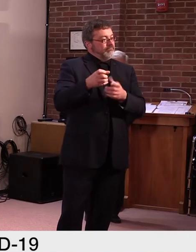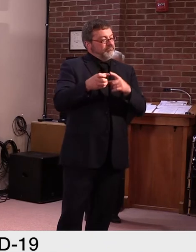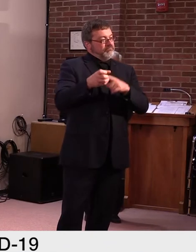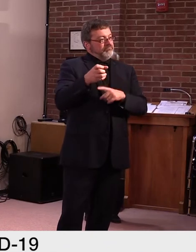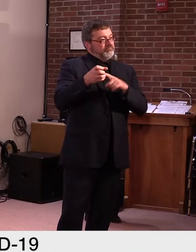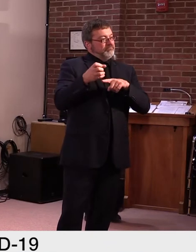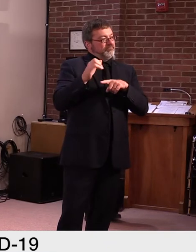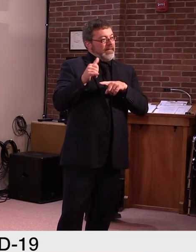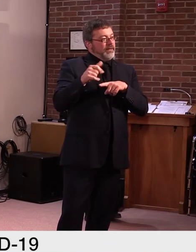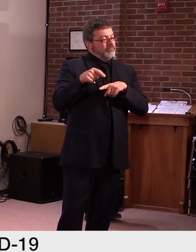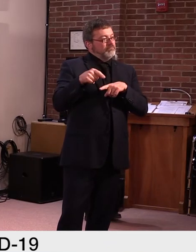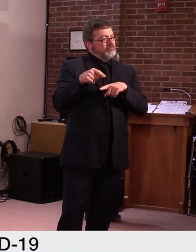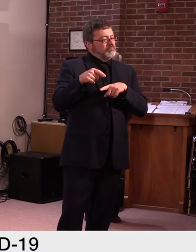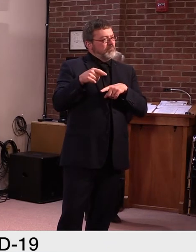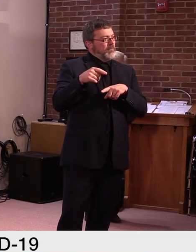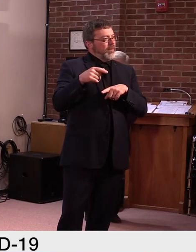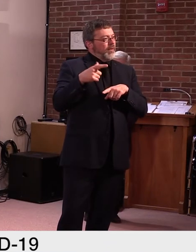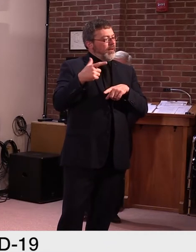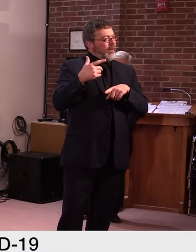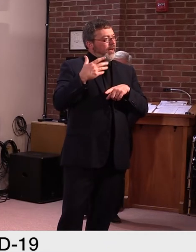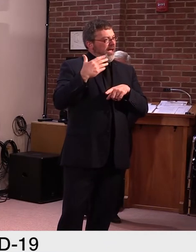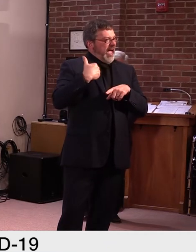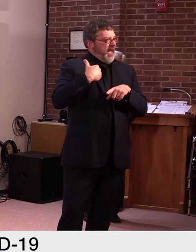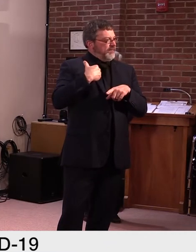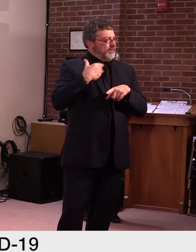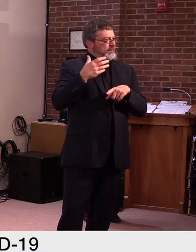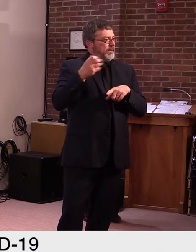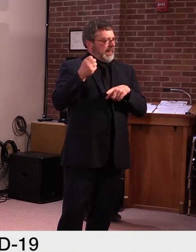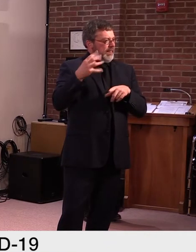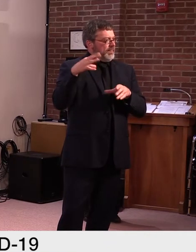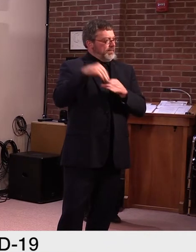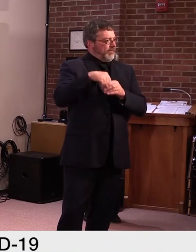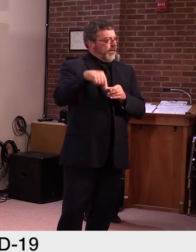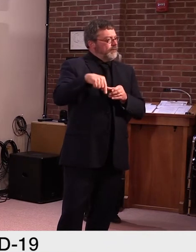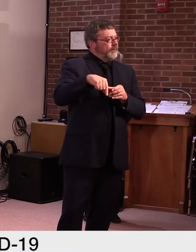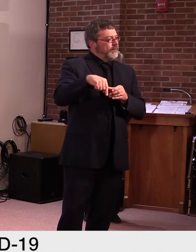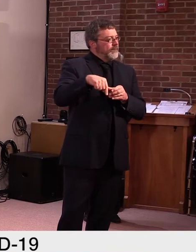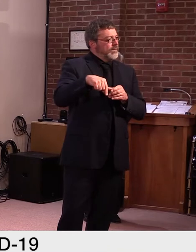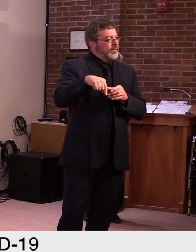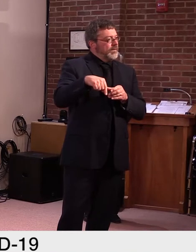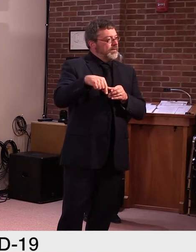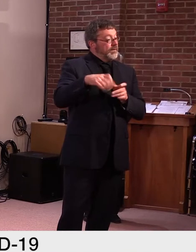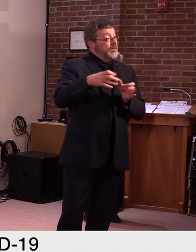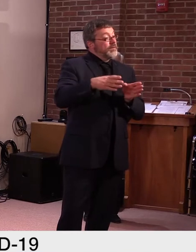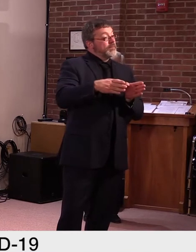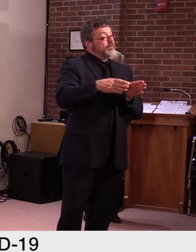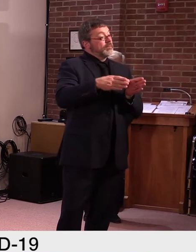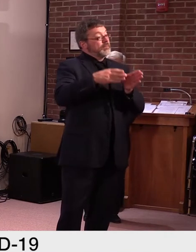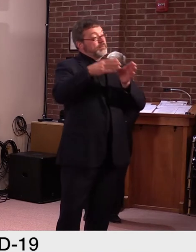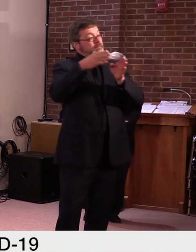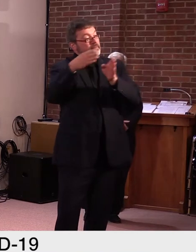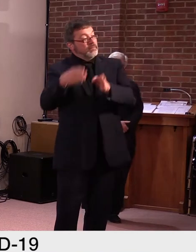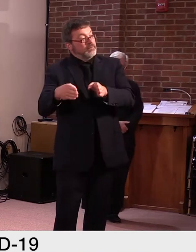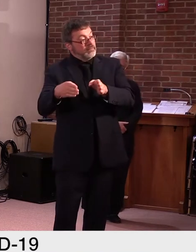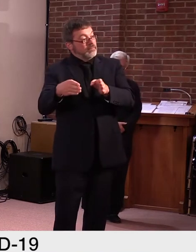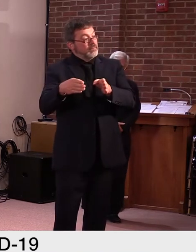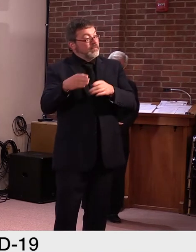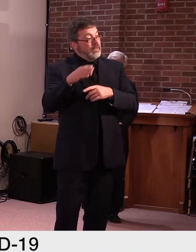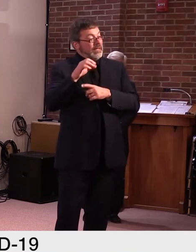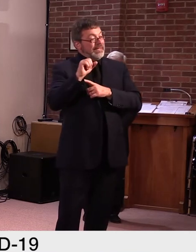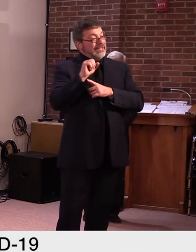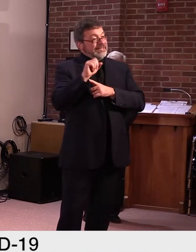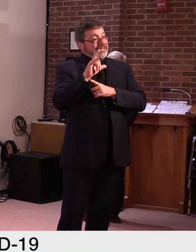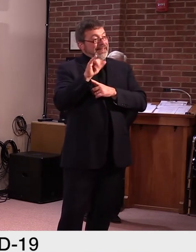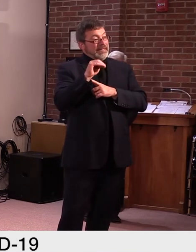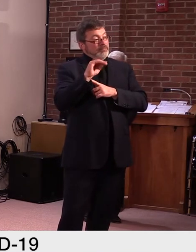but the former isn't really cheese and the latter isn't really sausage. And, uh, and I know